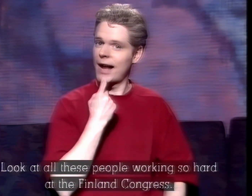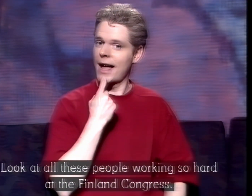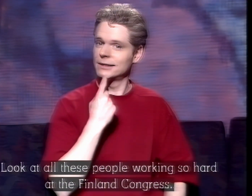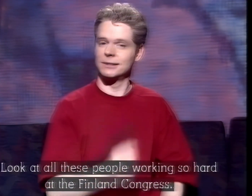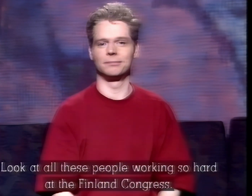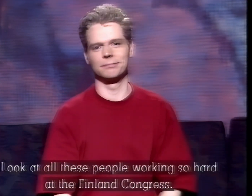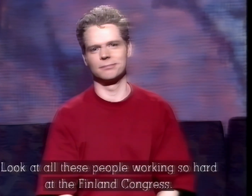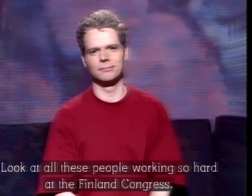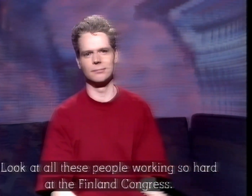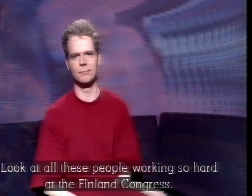at the last Congress in Finland.